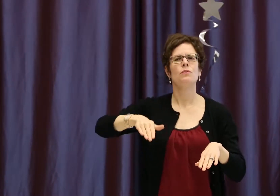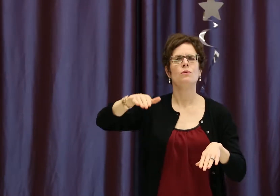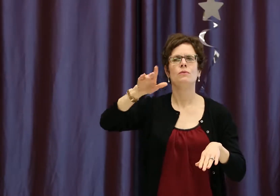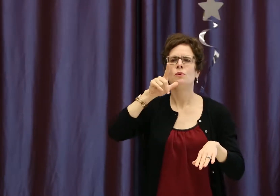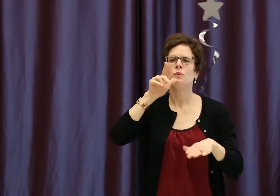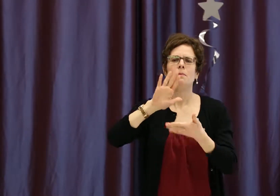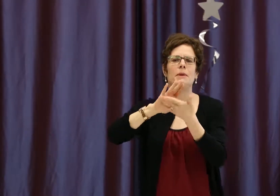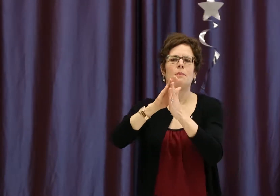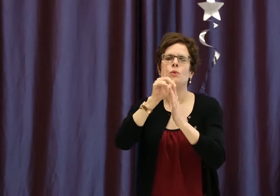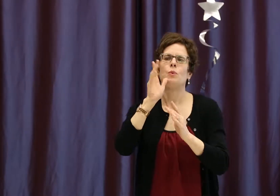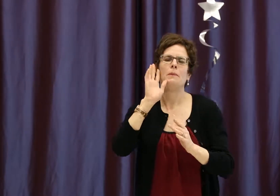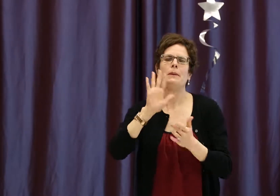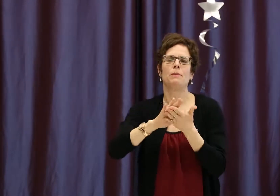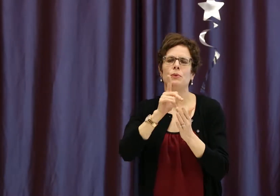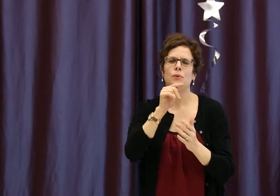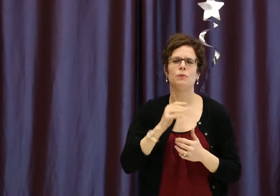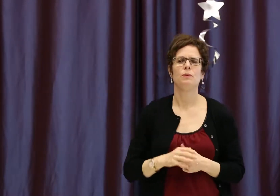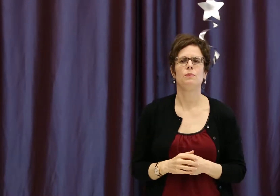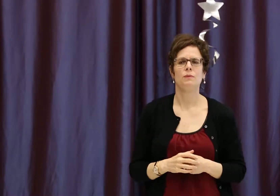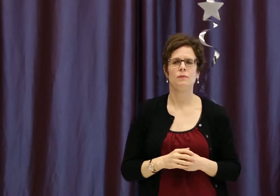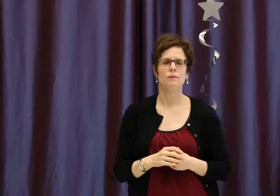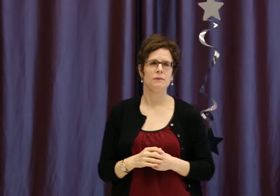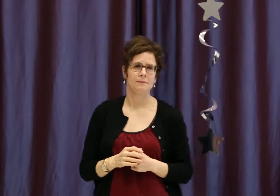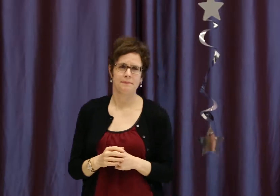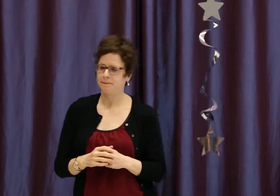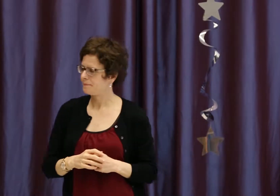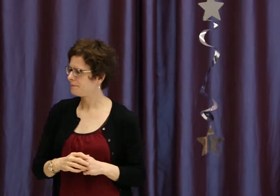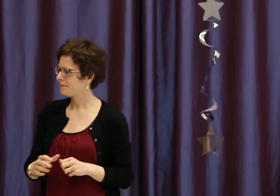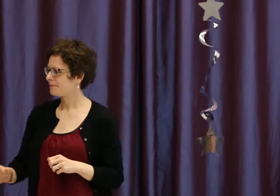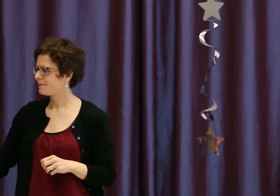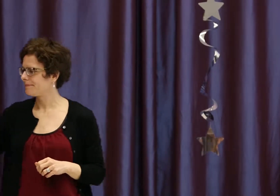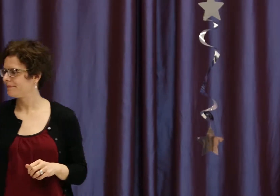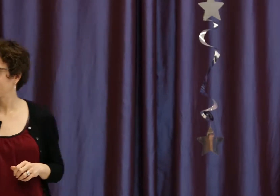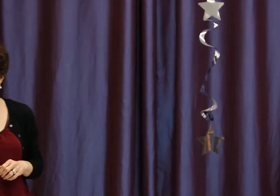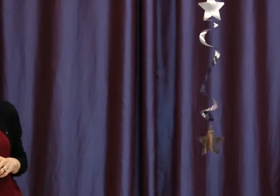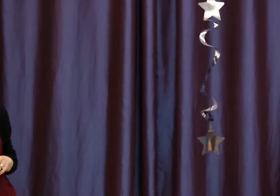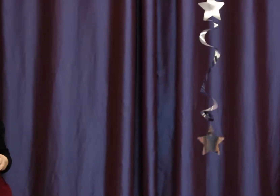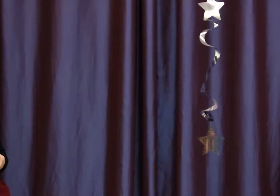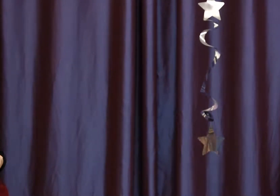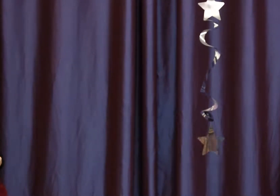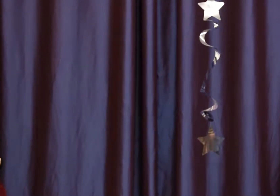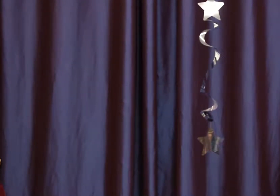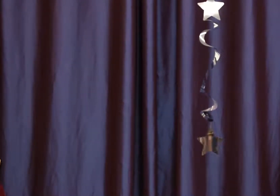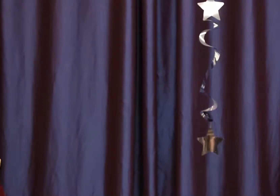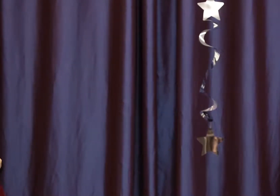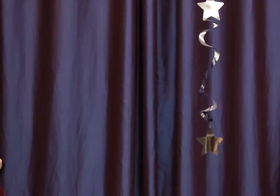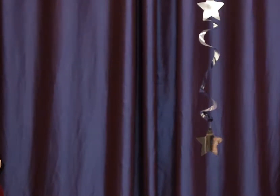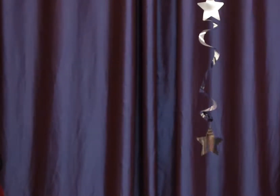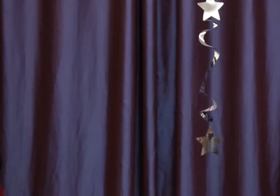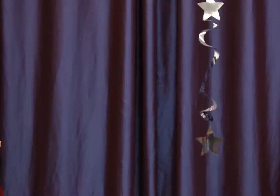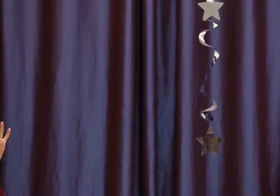The social-relational model takes into account who the deaf child will grow into, so the adult that they will become.